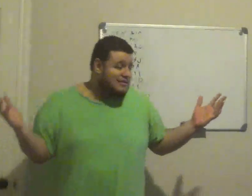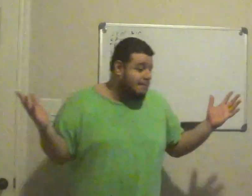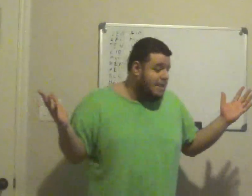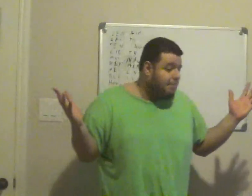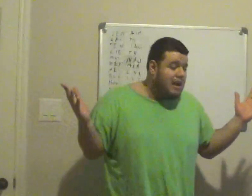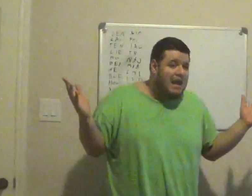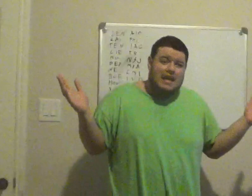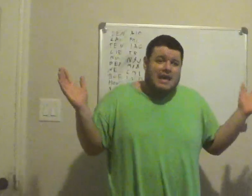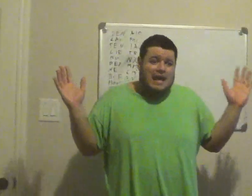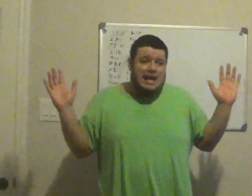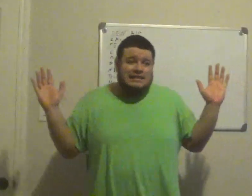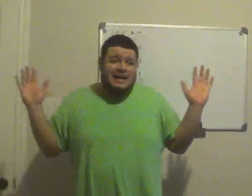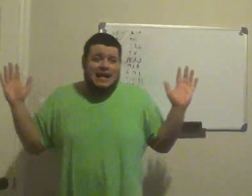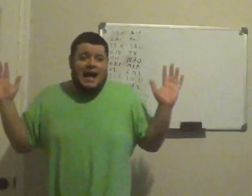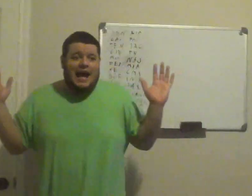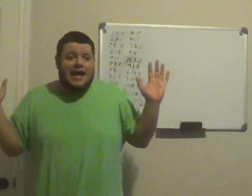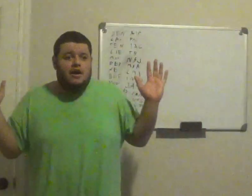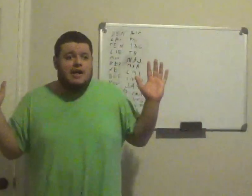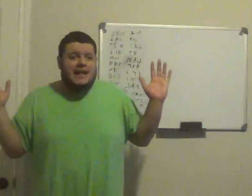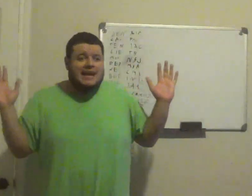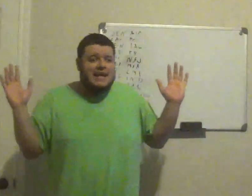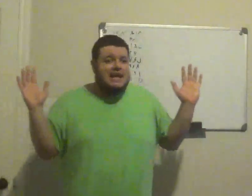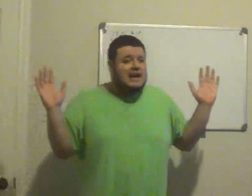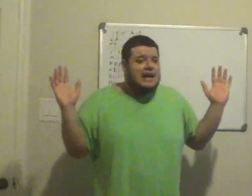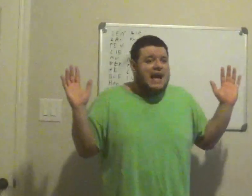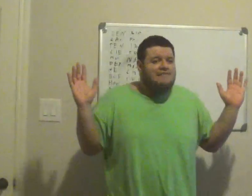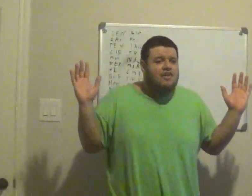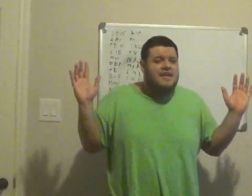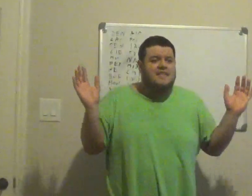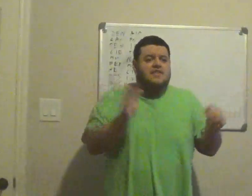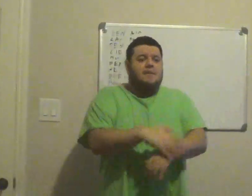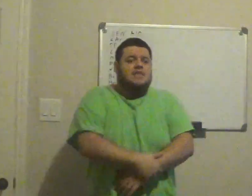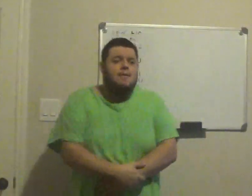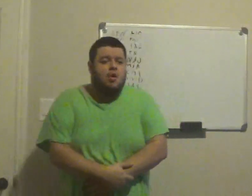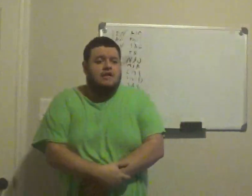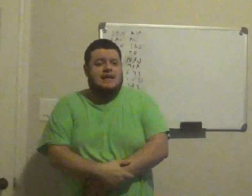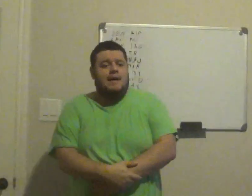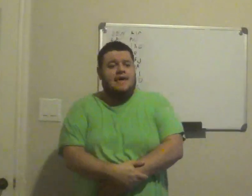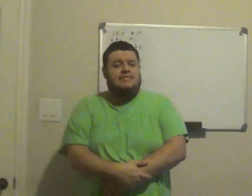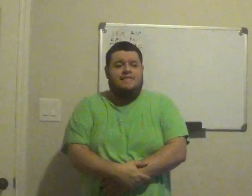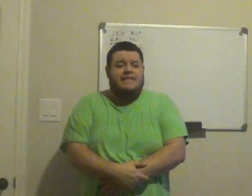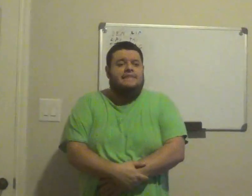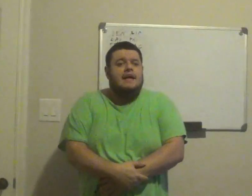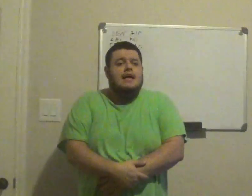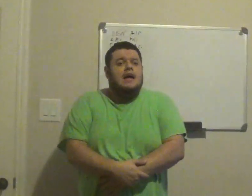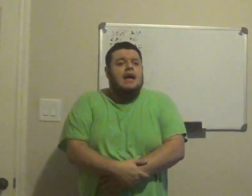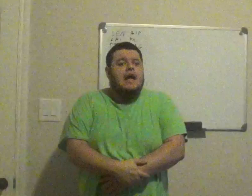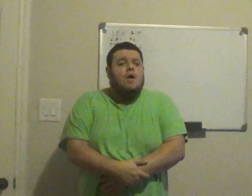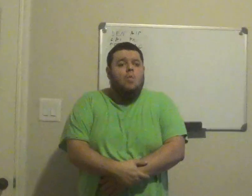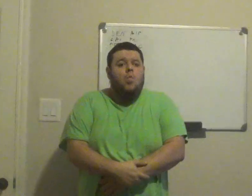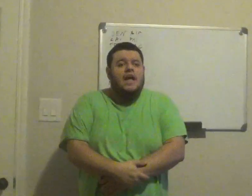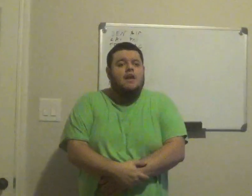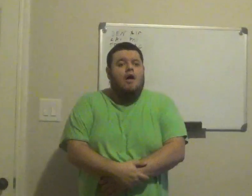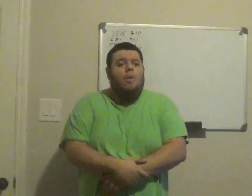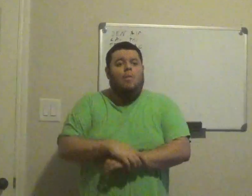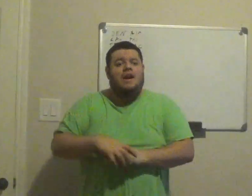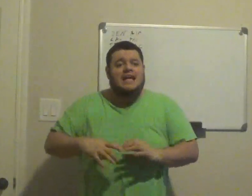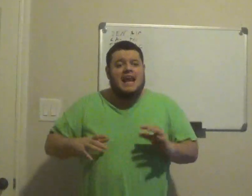don't think people, like I heard, like I've heard in the WWE all the time, they said that, we know what we're getting